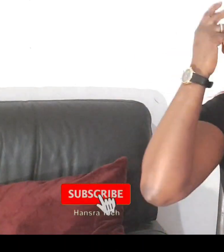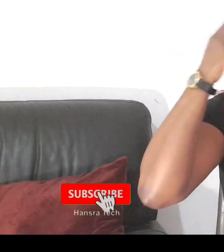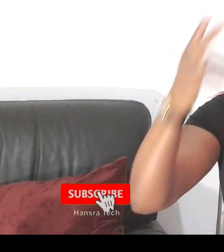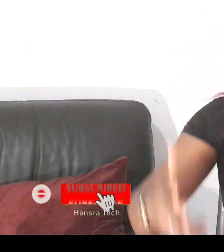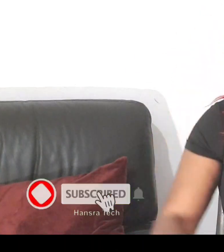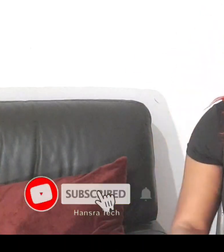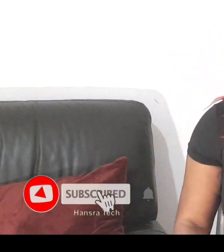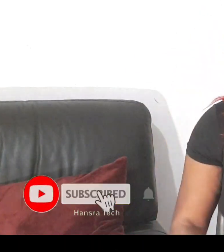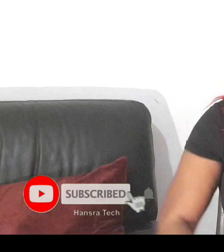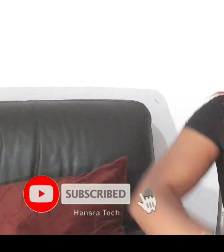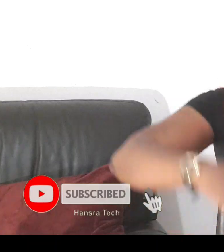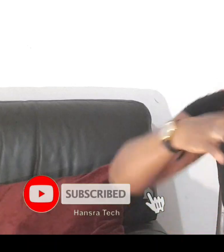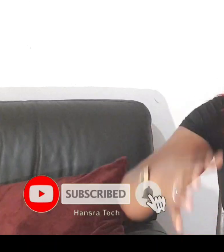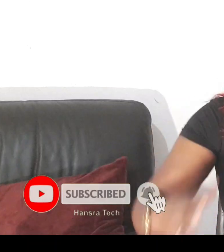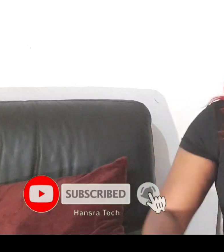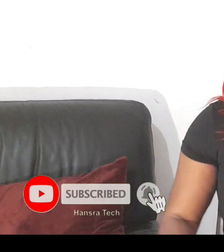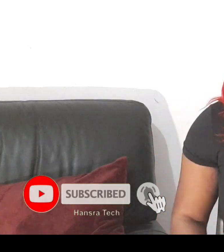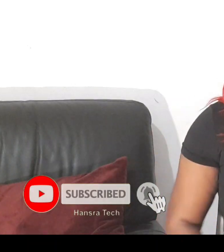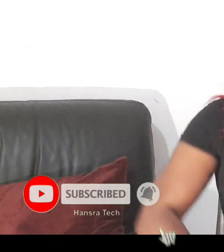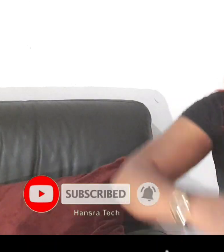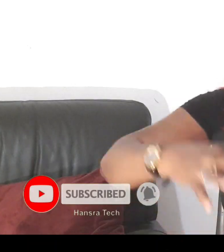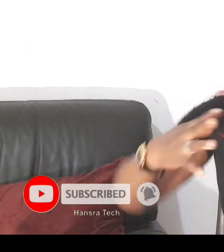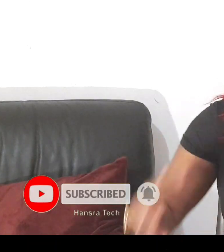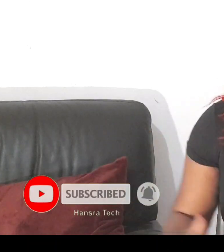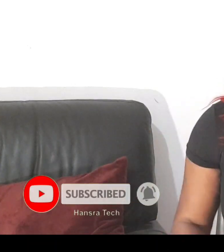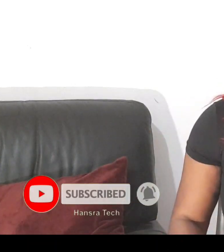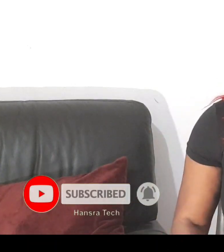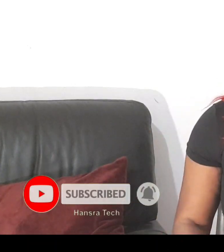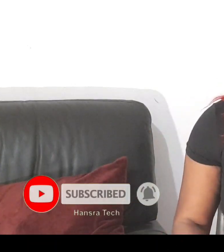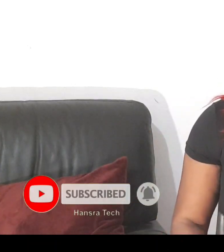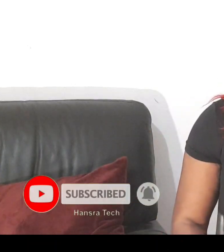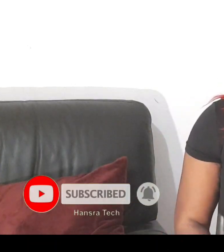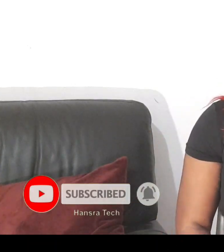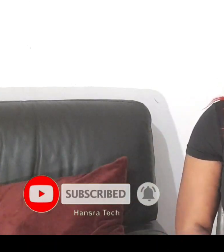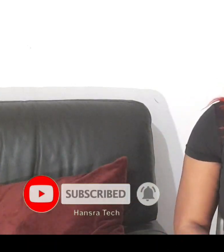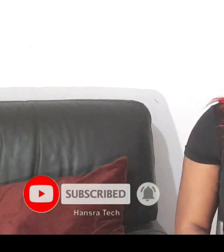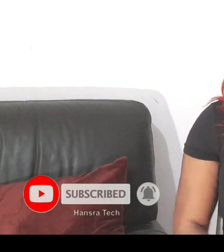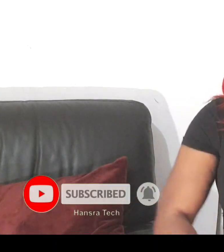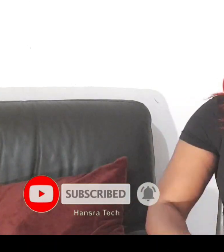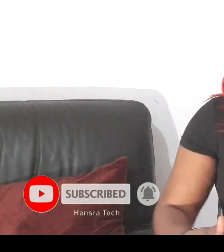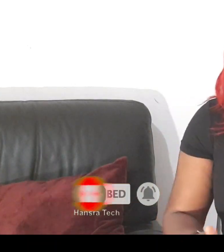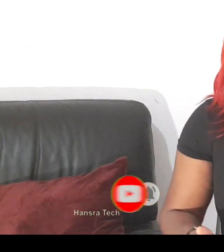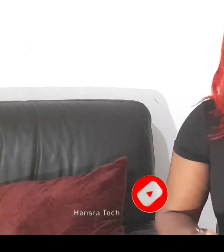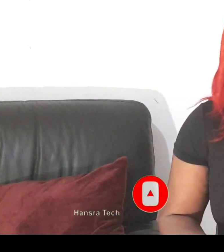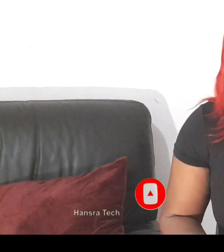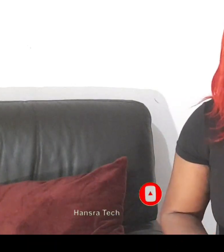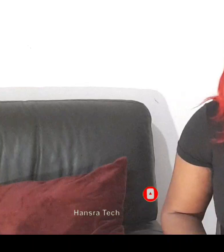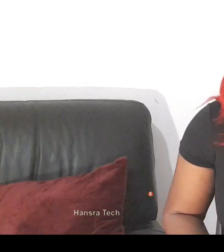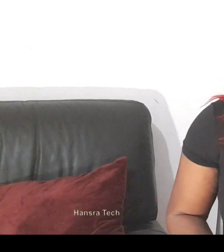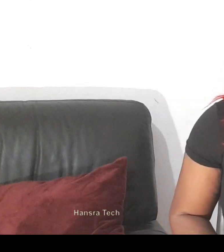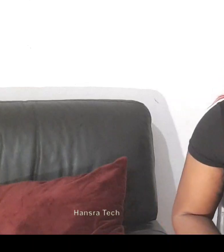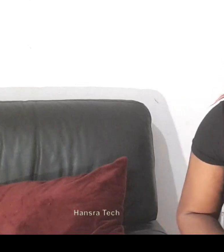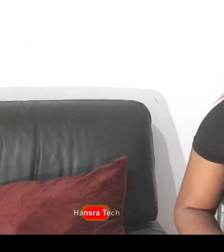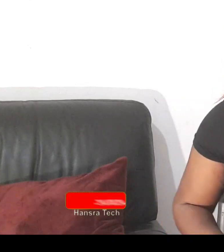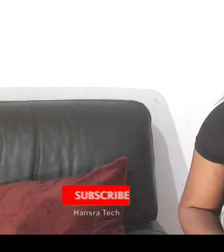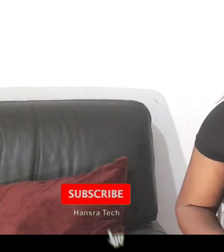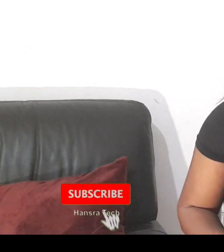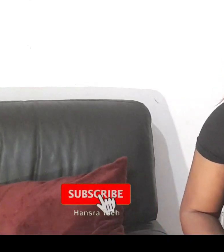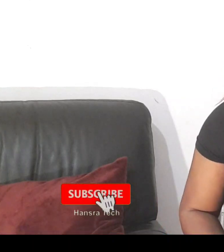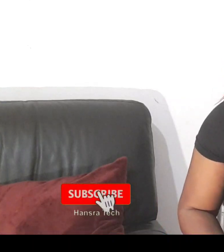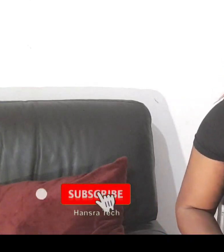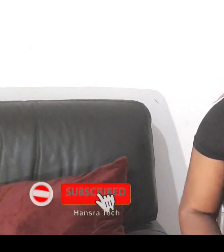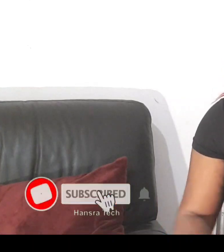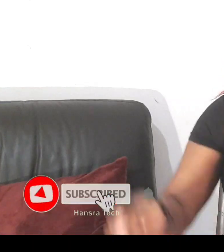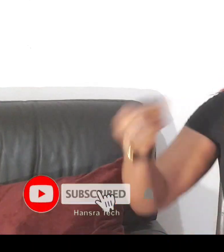uses his own pilots yeah so that is so create yeah not just car for cars say come adorable